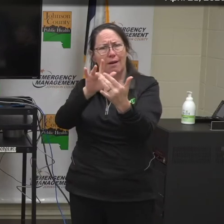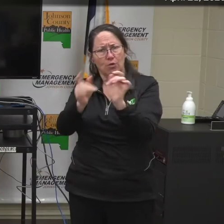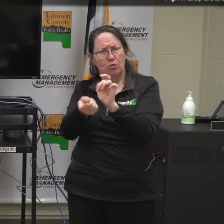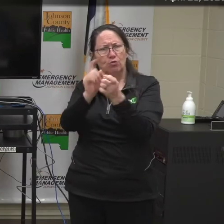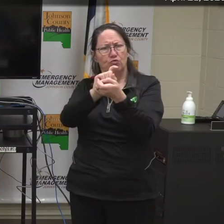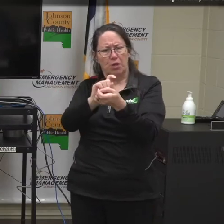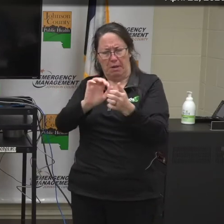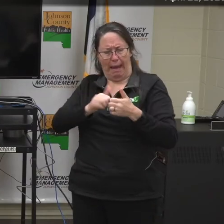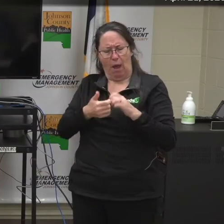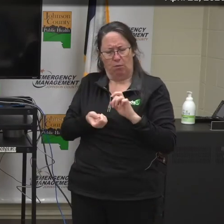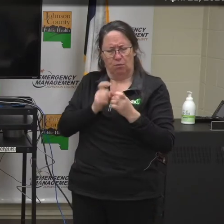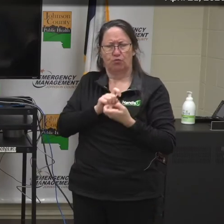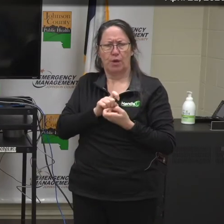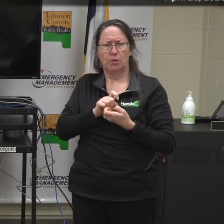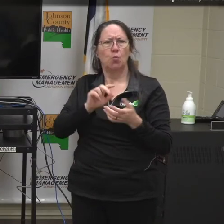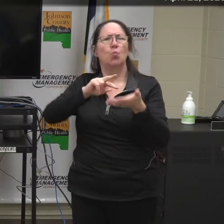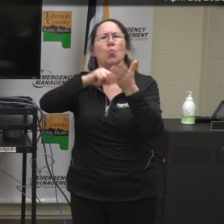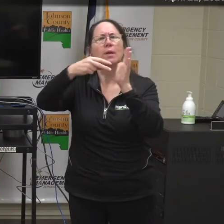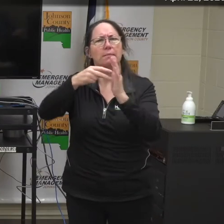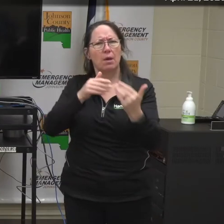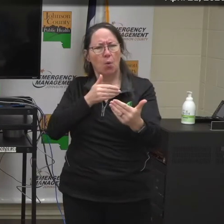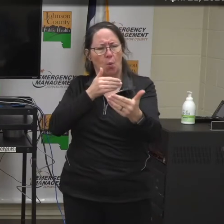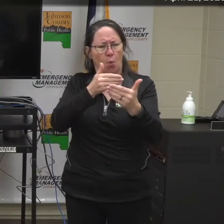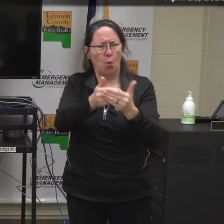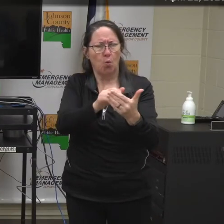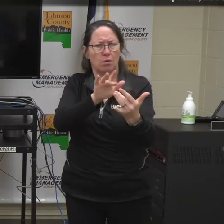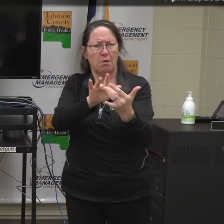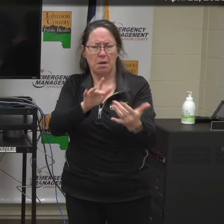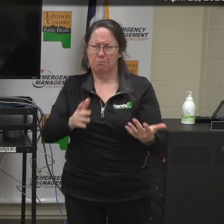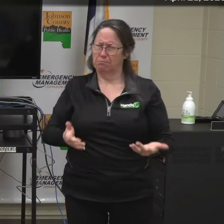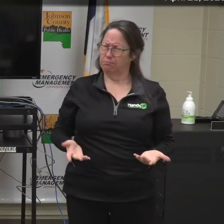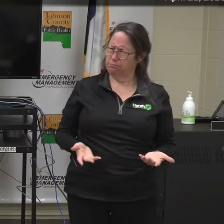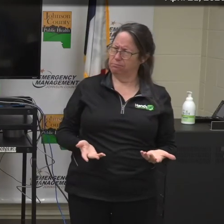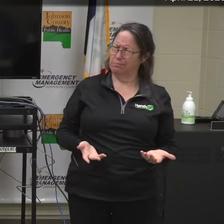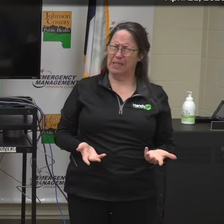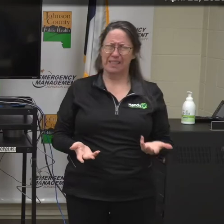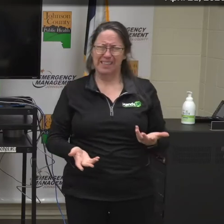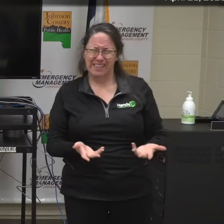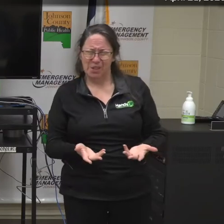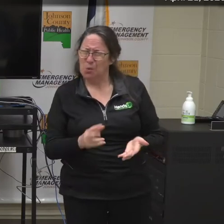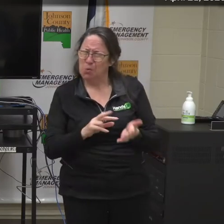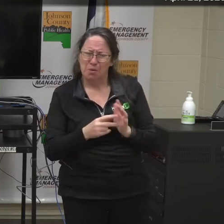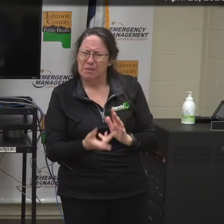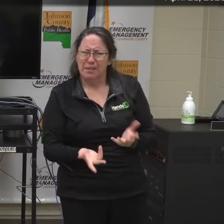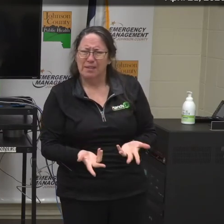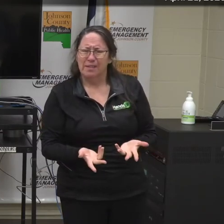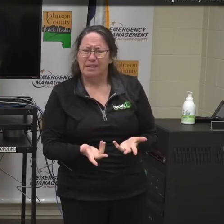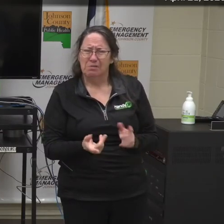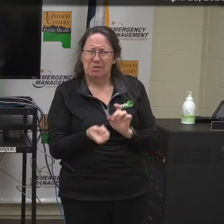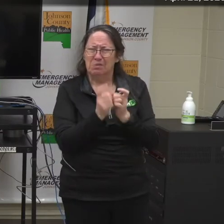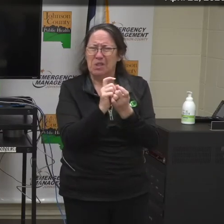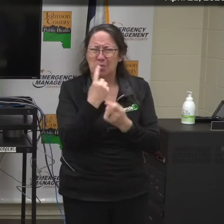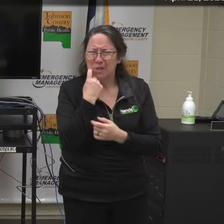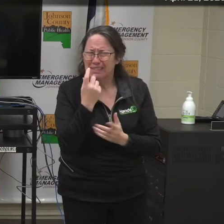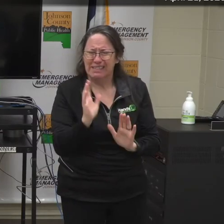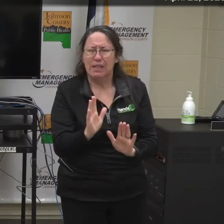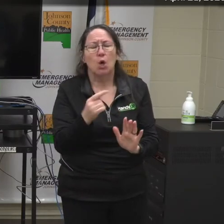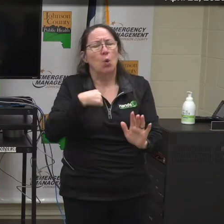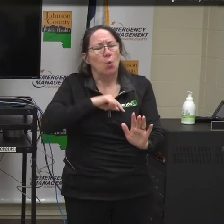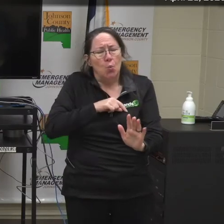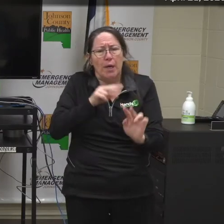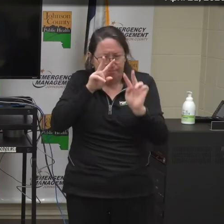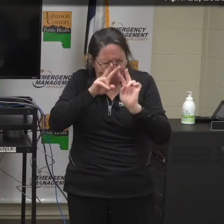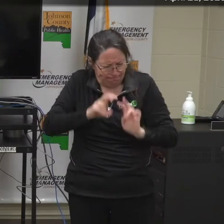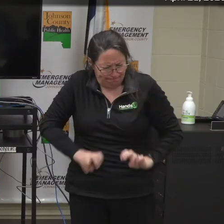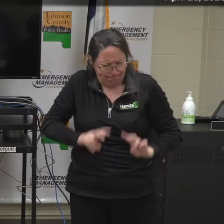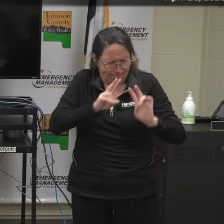please explain how it may have changed. I'm not sure what you're referring to if it has changed recently. I know that what we're looking at